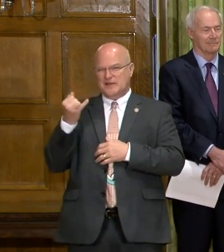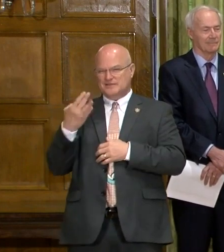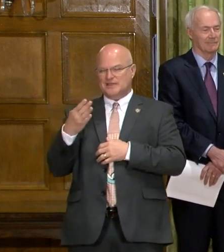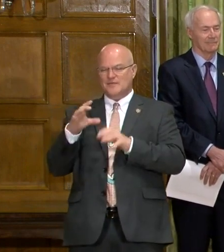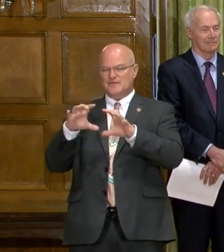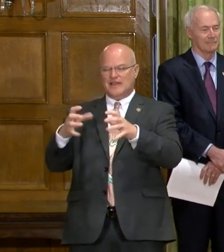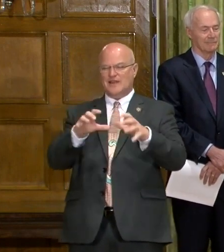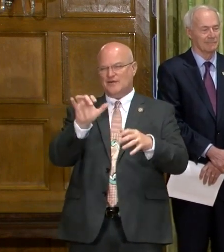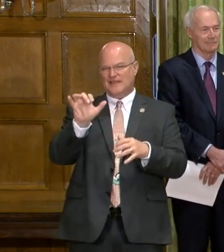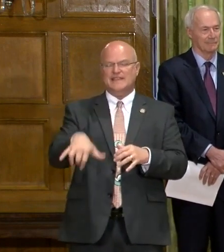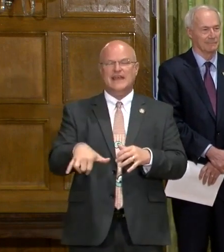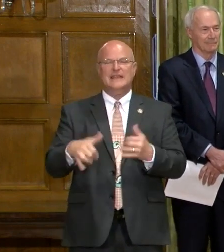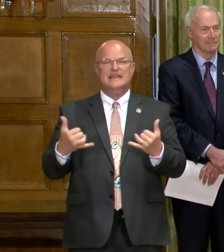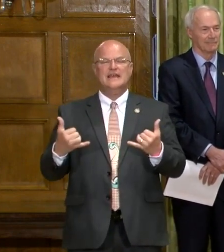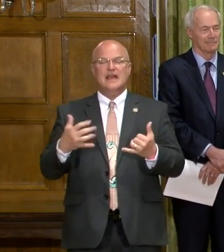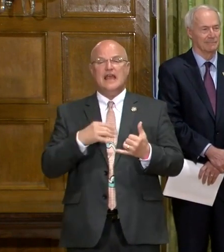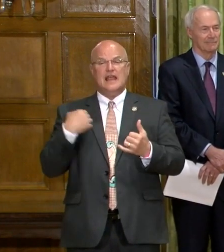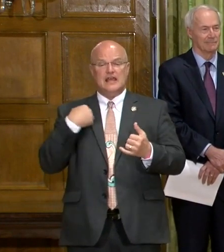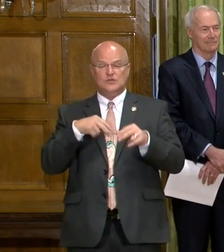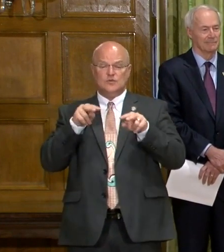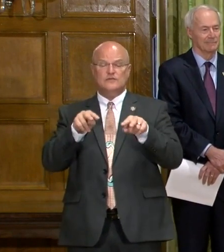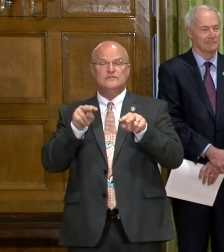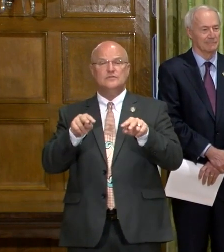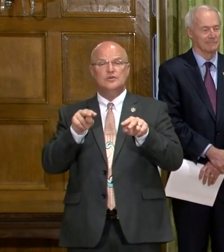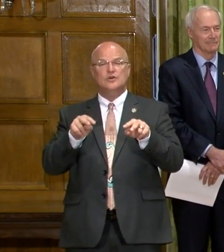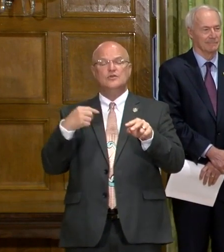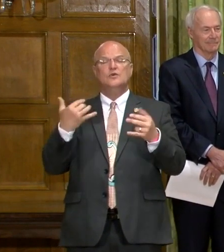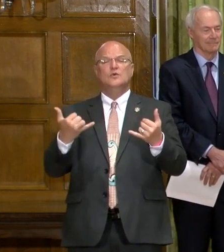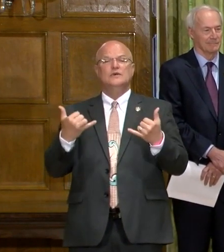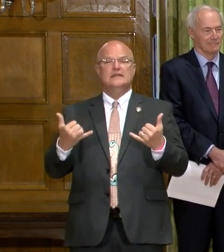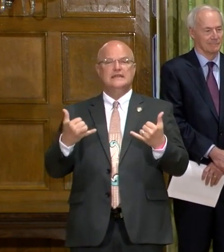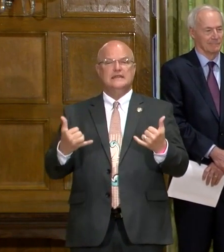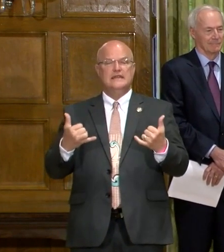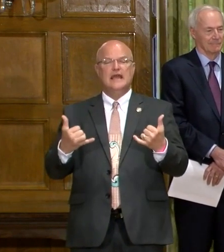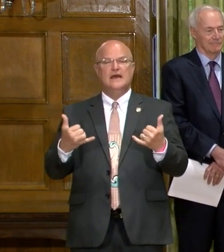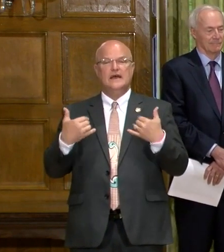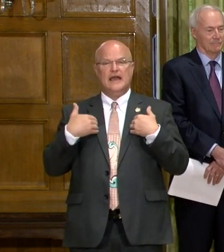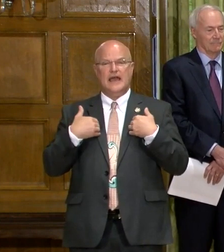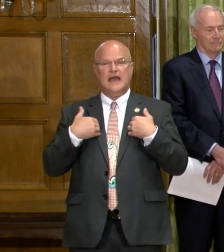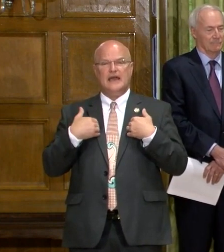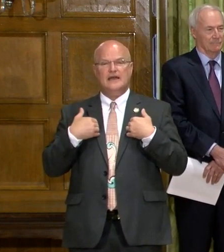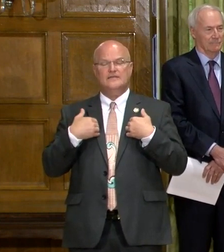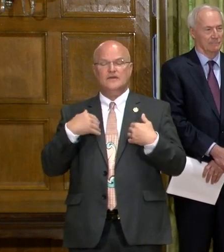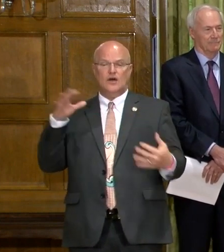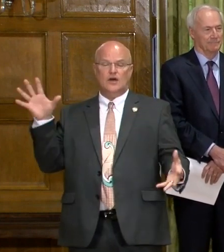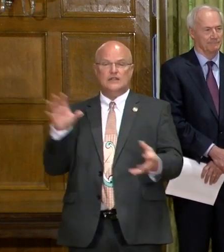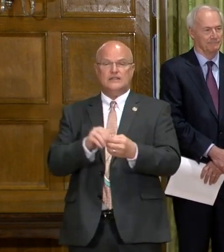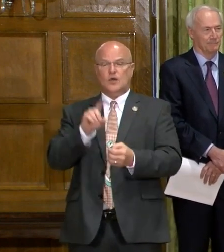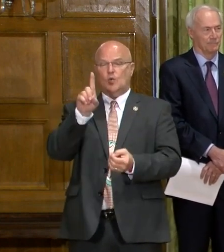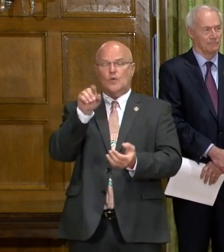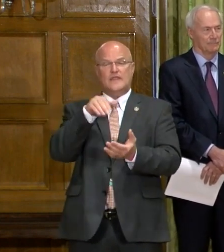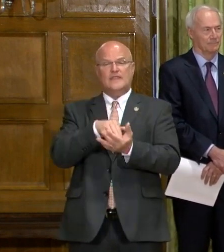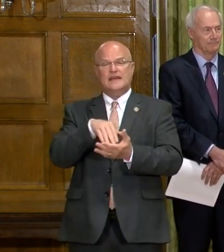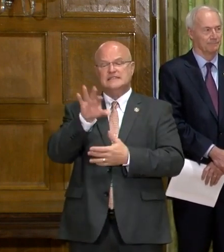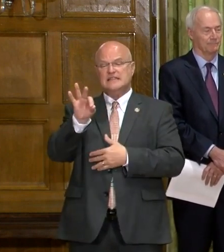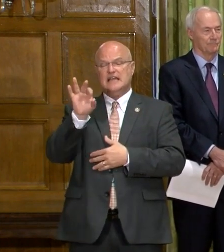job of categorizing those. And as we've looked, uh, we now, um, have a, a total of 1